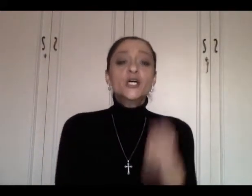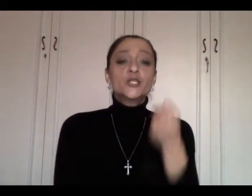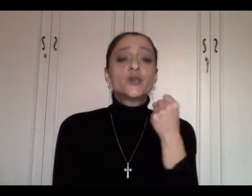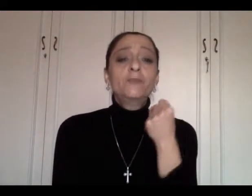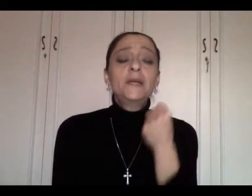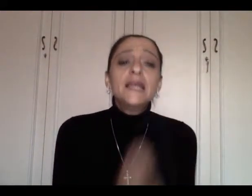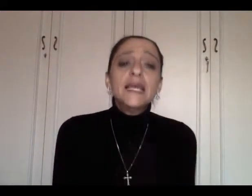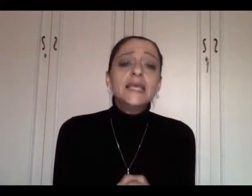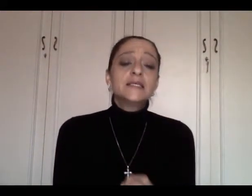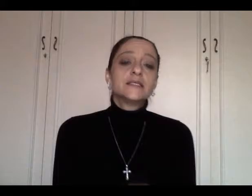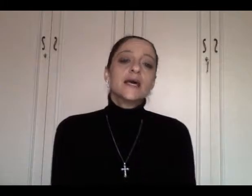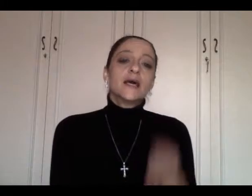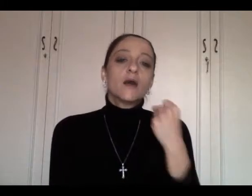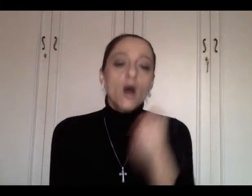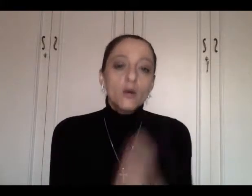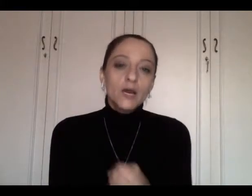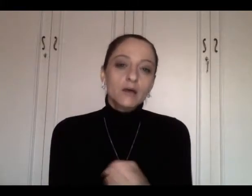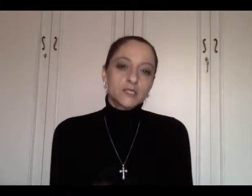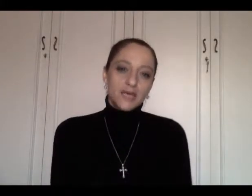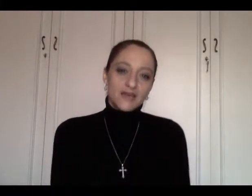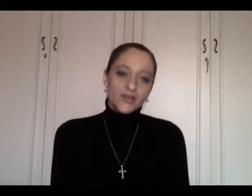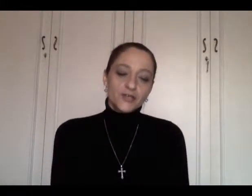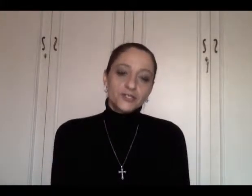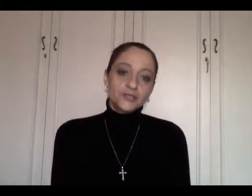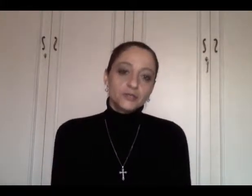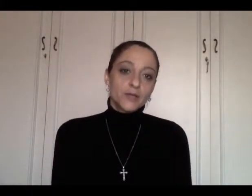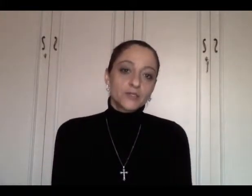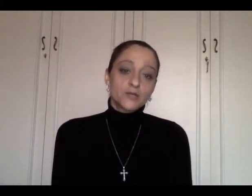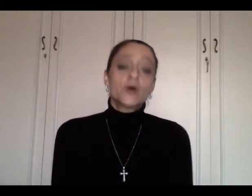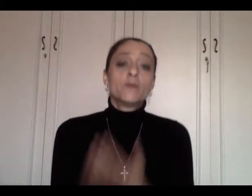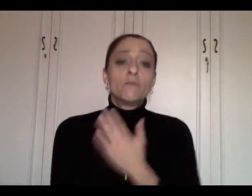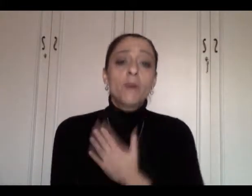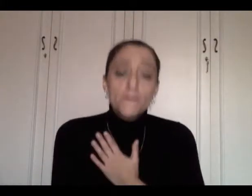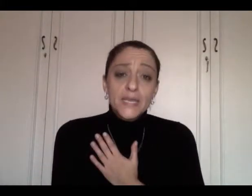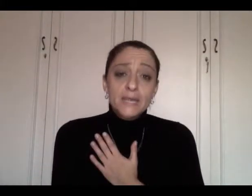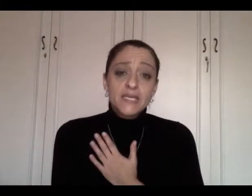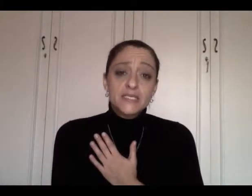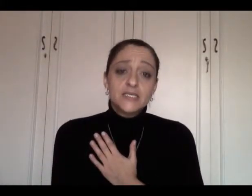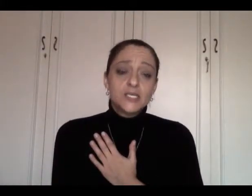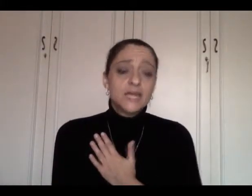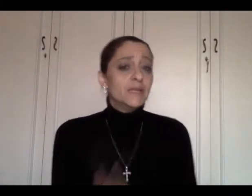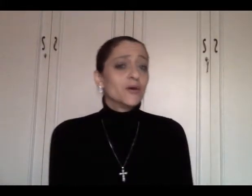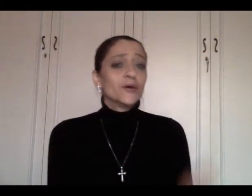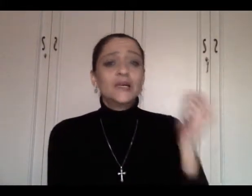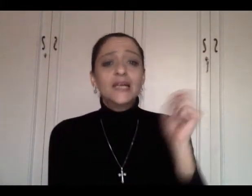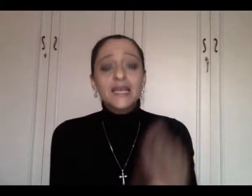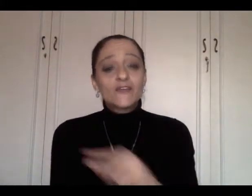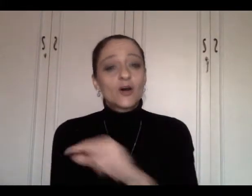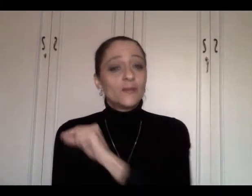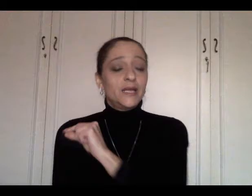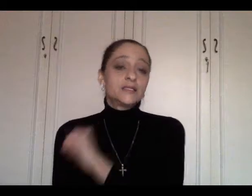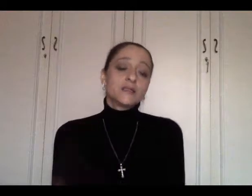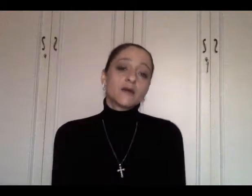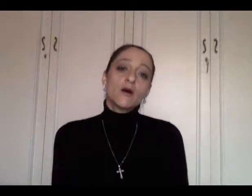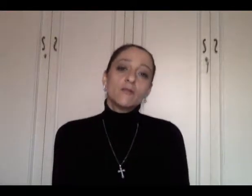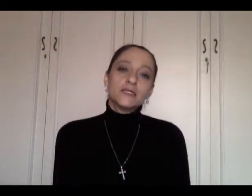So please go along to LifeCoachesToolbox.com. Pop me a message. Let me know. Leave comments in the comments